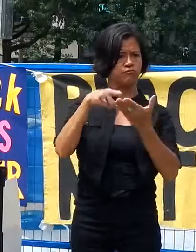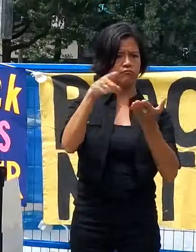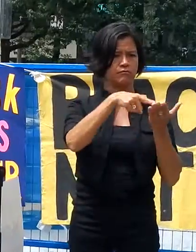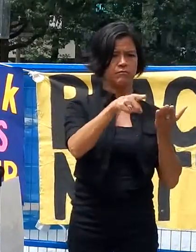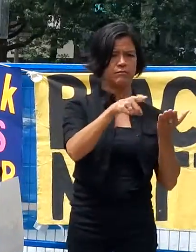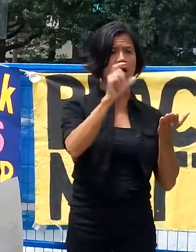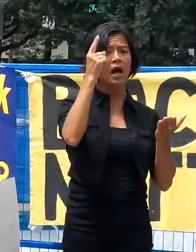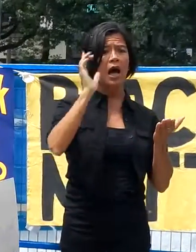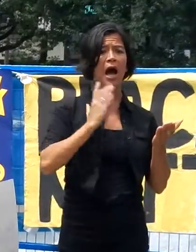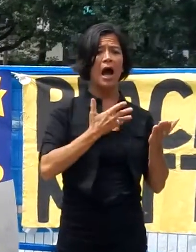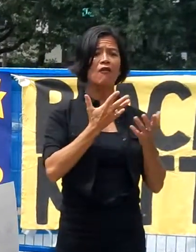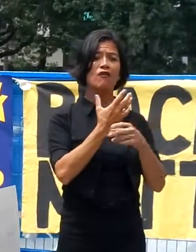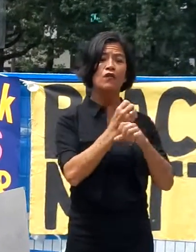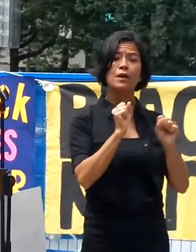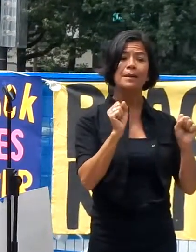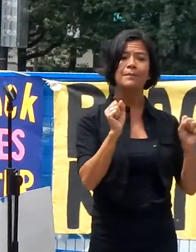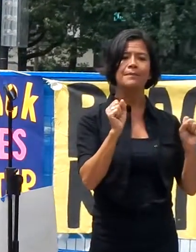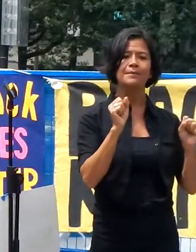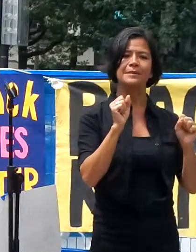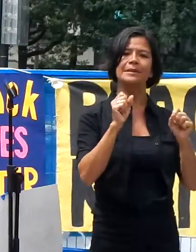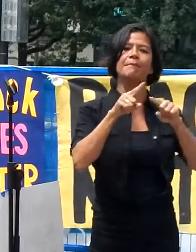been conditional here.